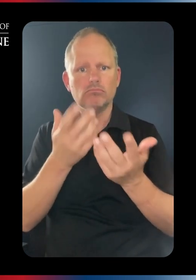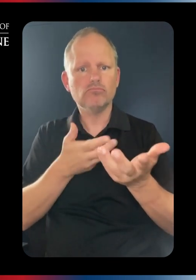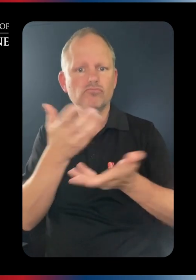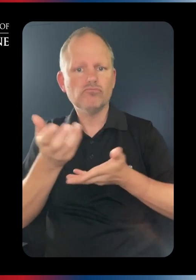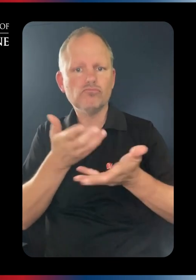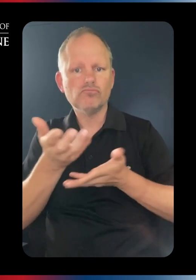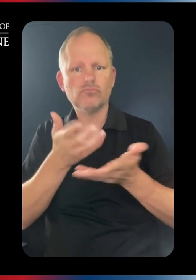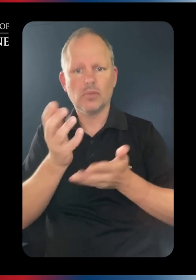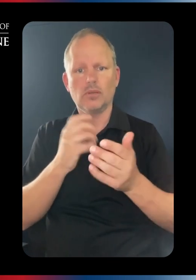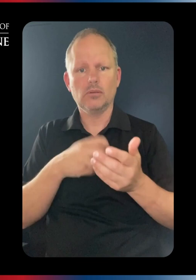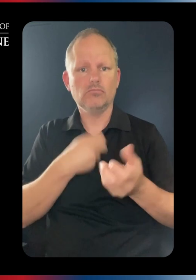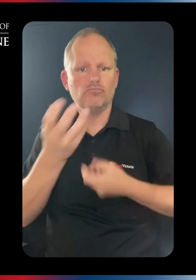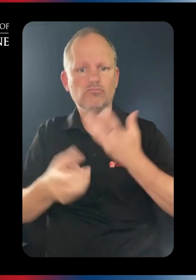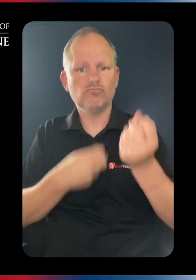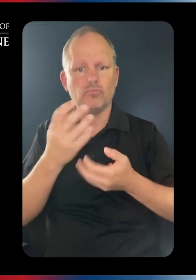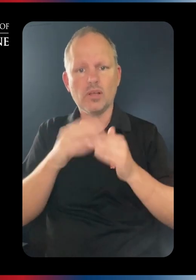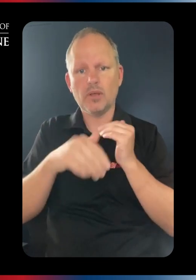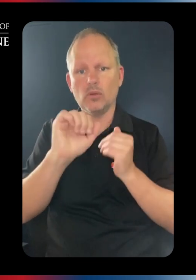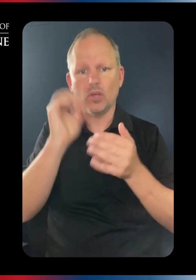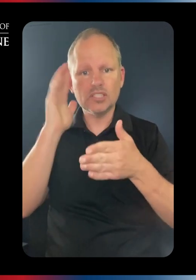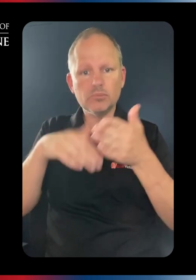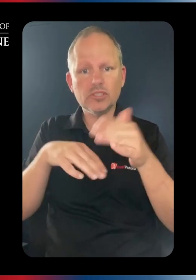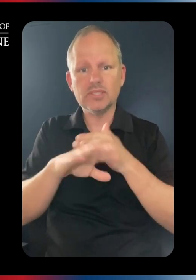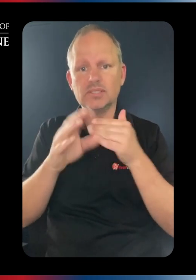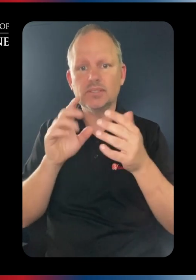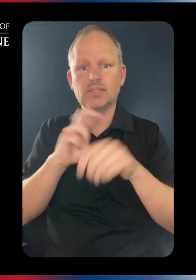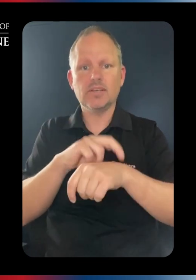share your experiences about TAFE or the transition to TAFE.